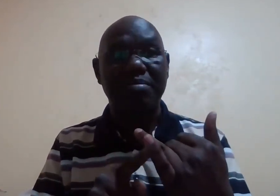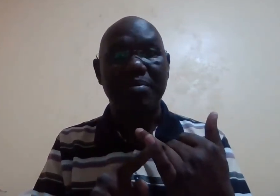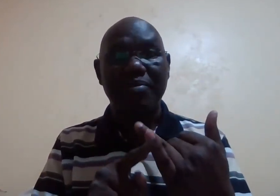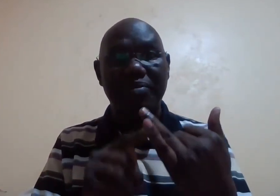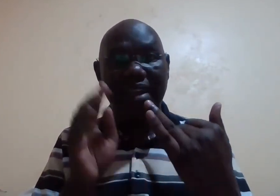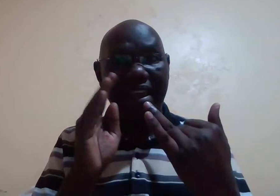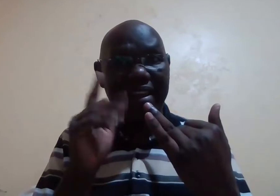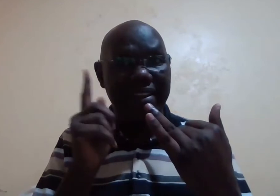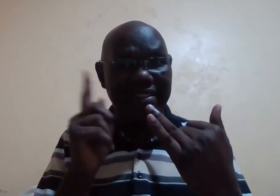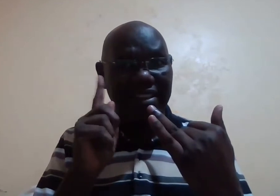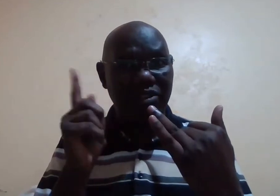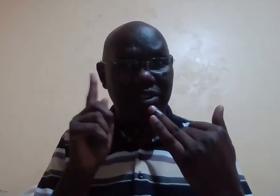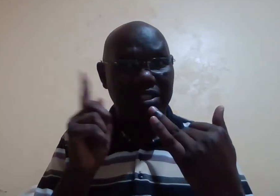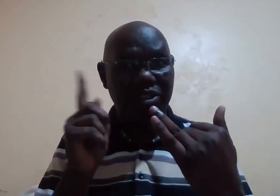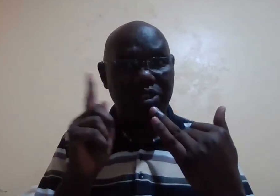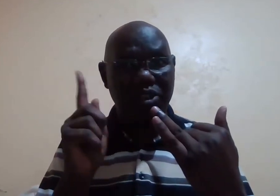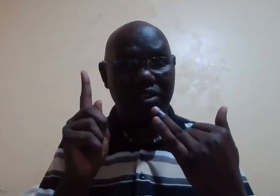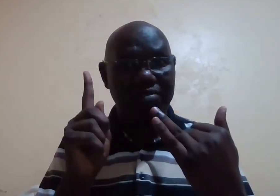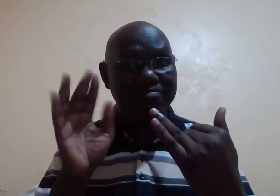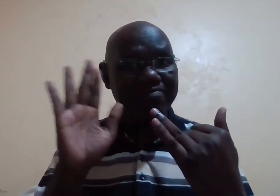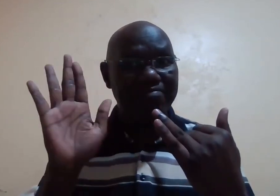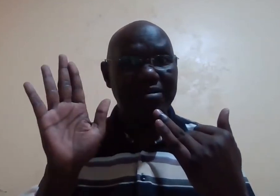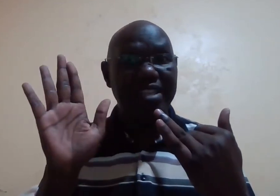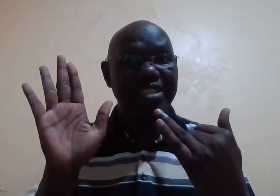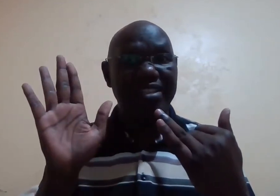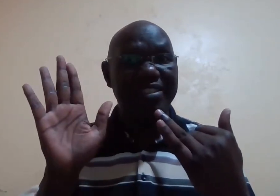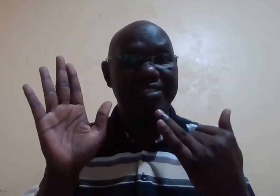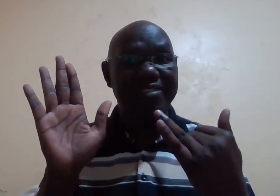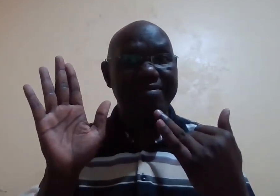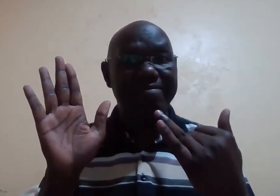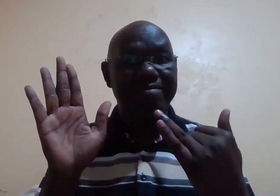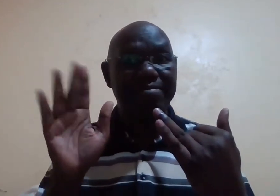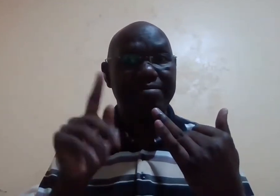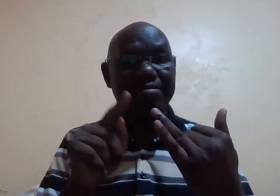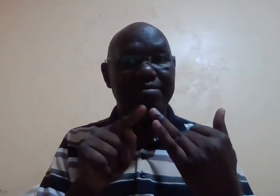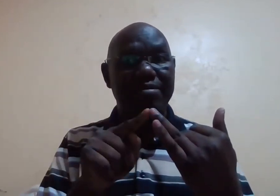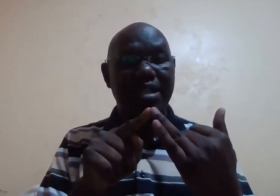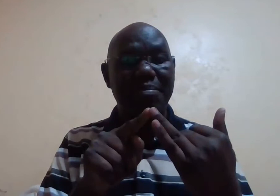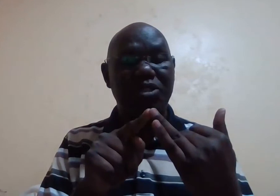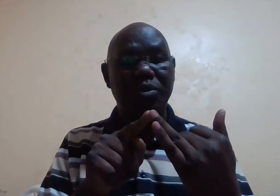anything that you are not in control of just leave it number two